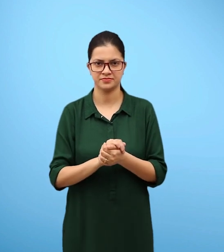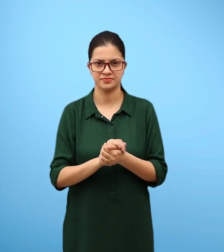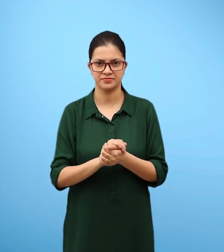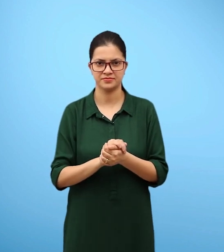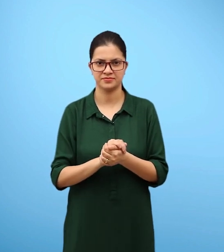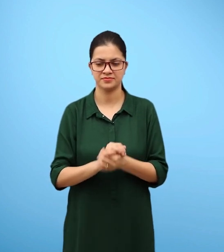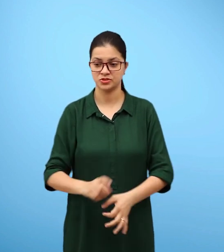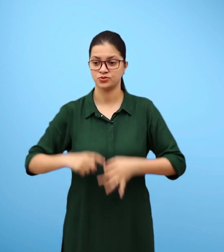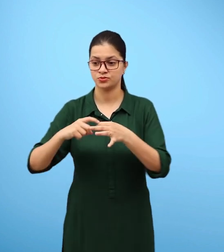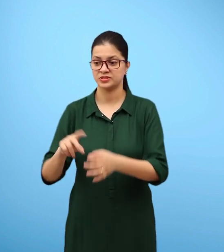2.